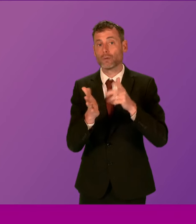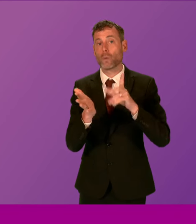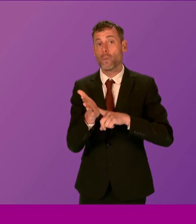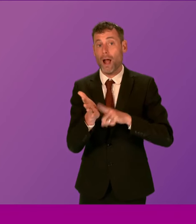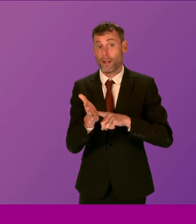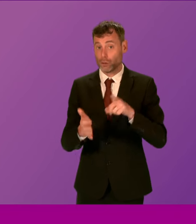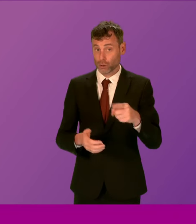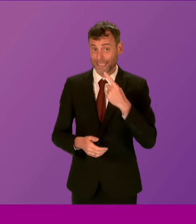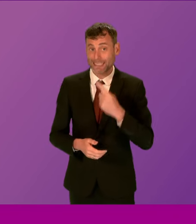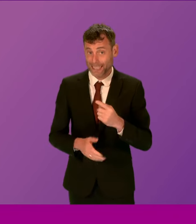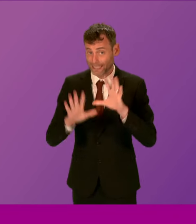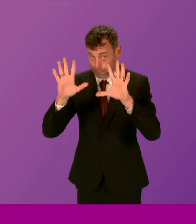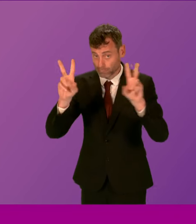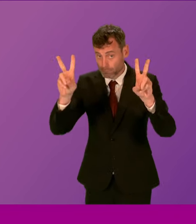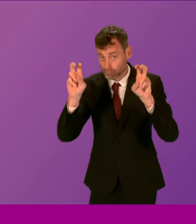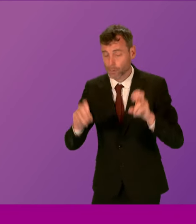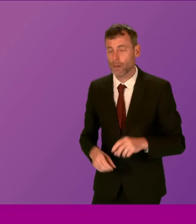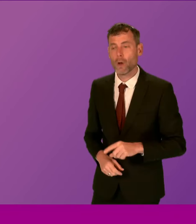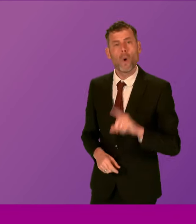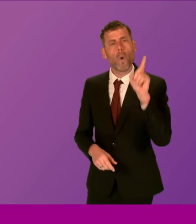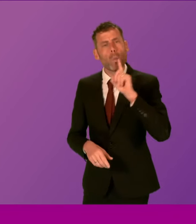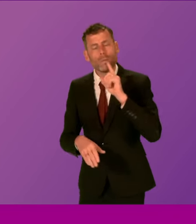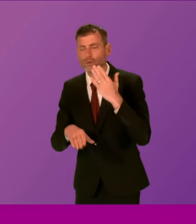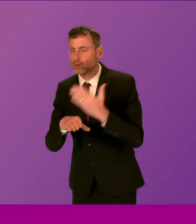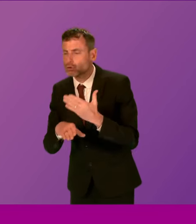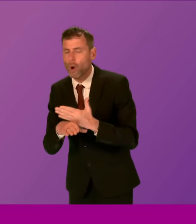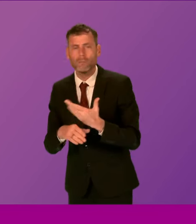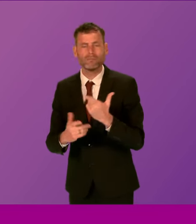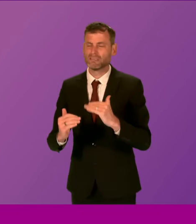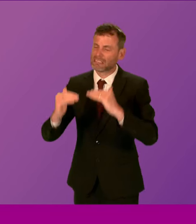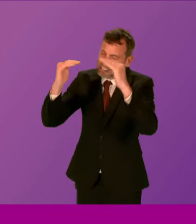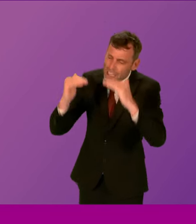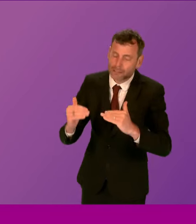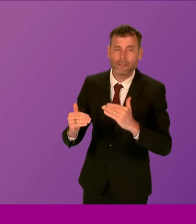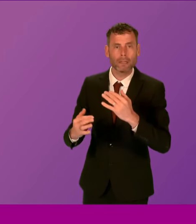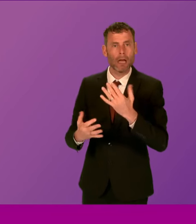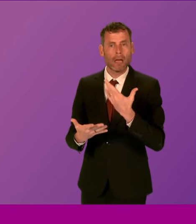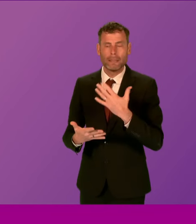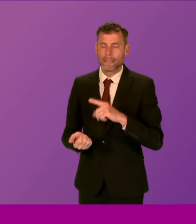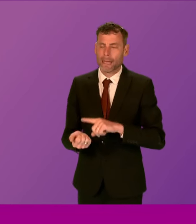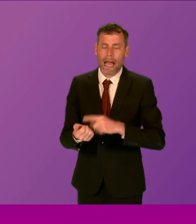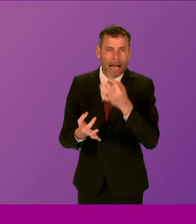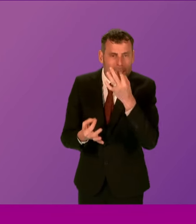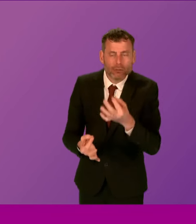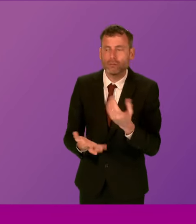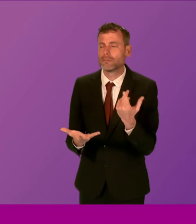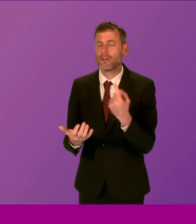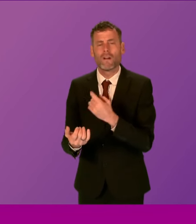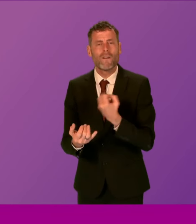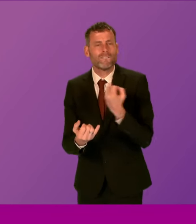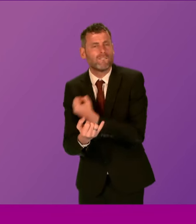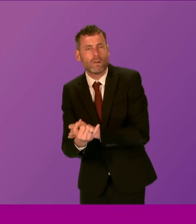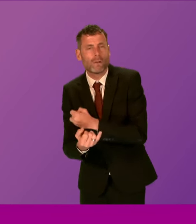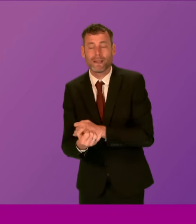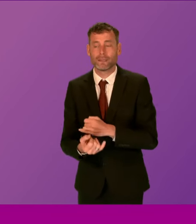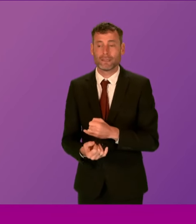woman's job, status, addictions or vulnerabilities, it should never be used as a reason to ignore